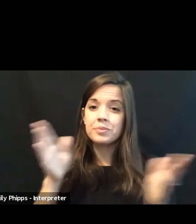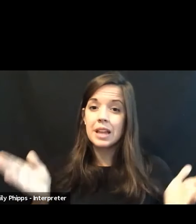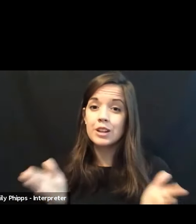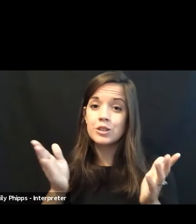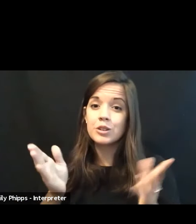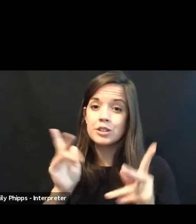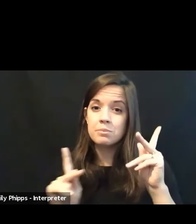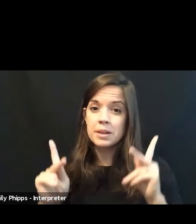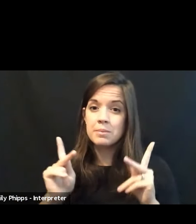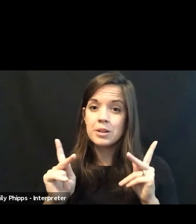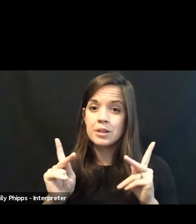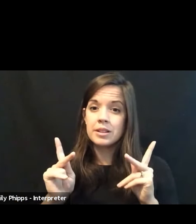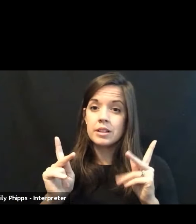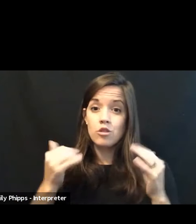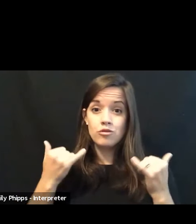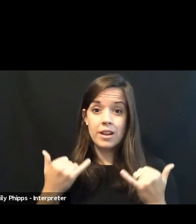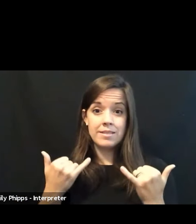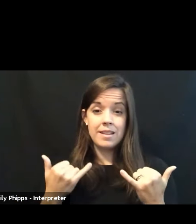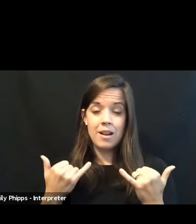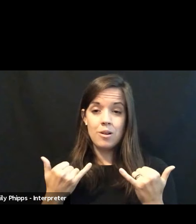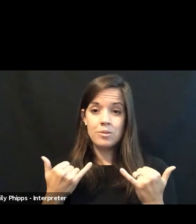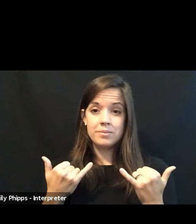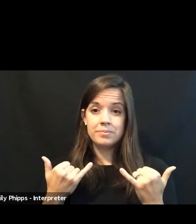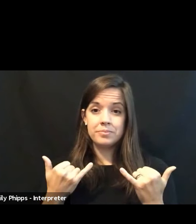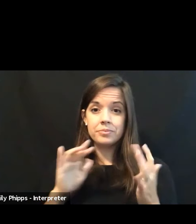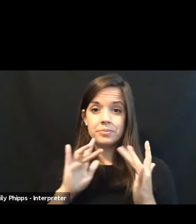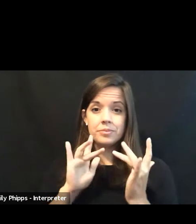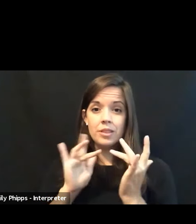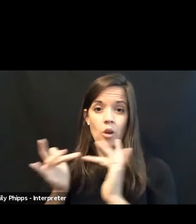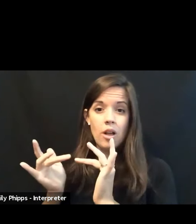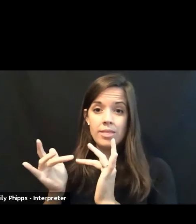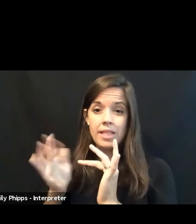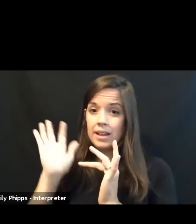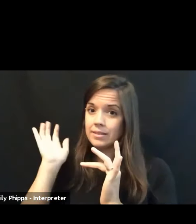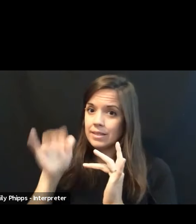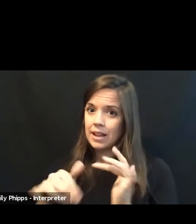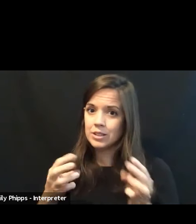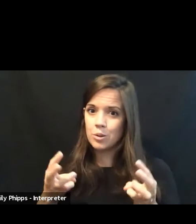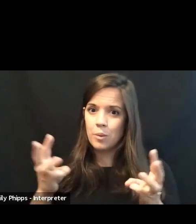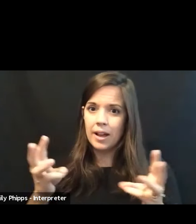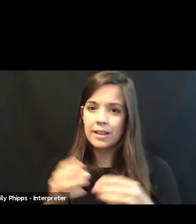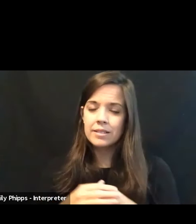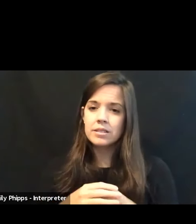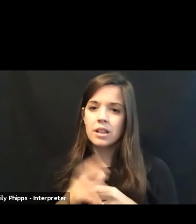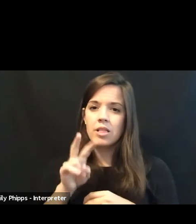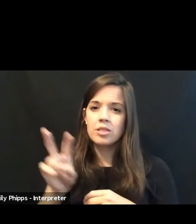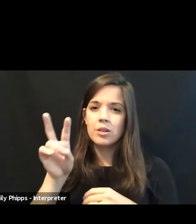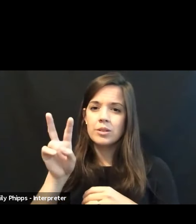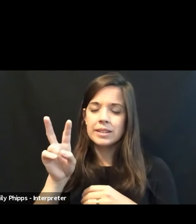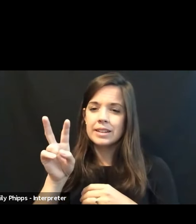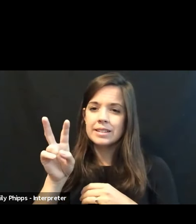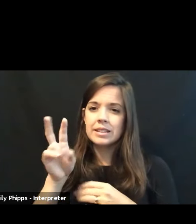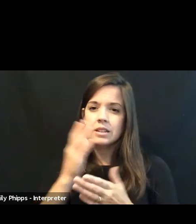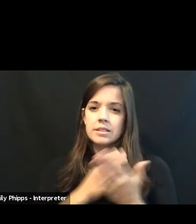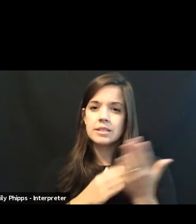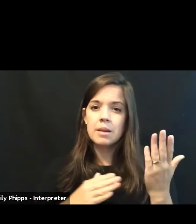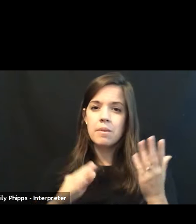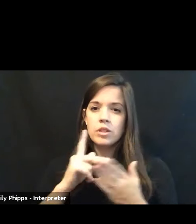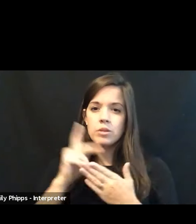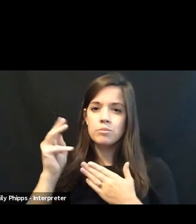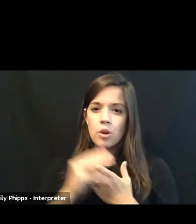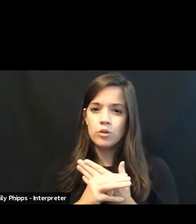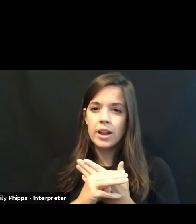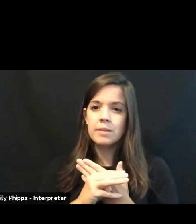to right now, I mean, the online is the way to go. So, so looking at some of those programs